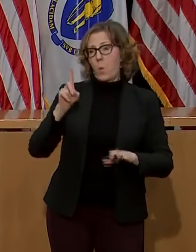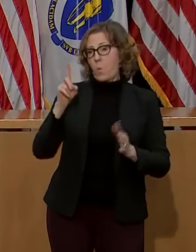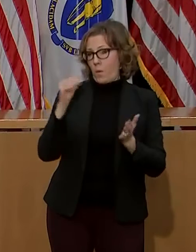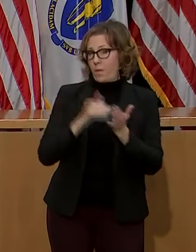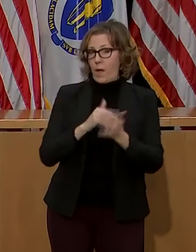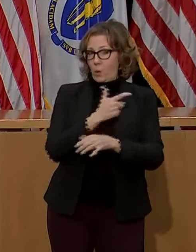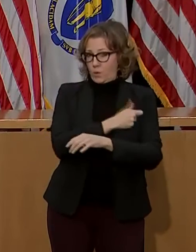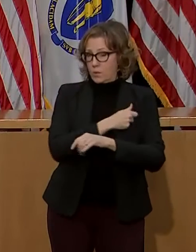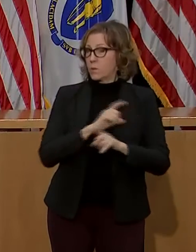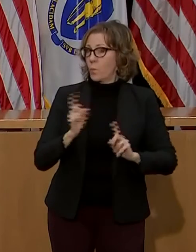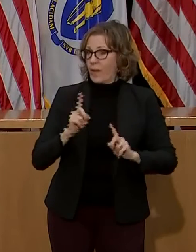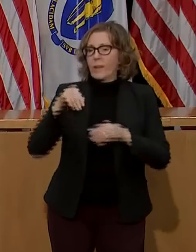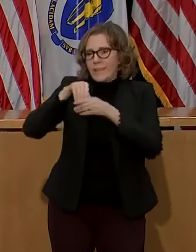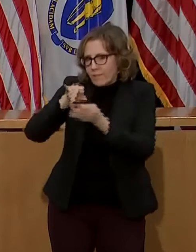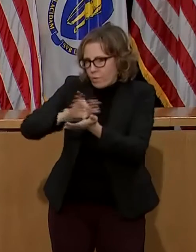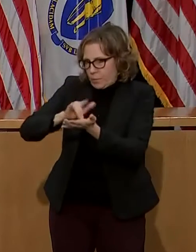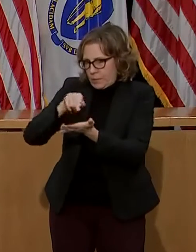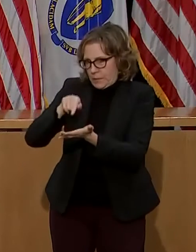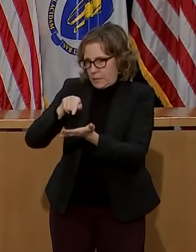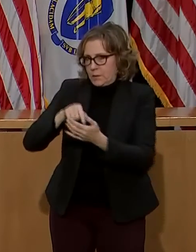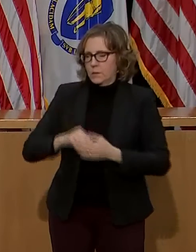in commercial pharmacies.